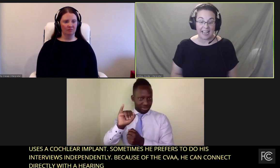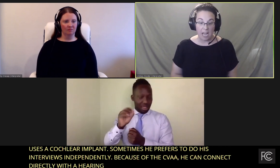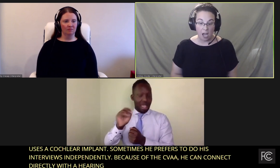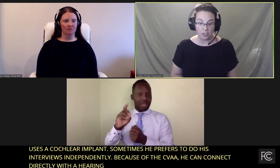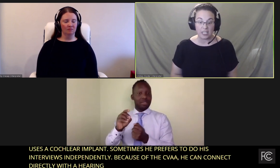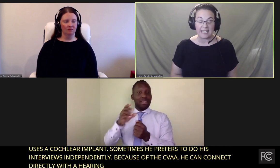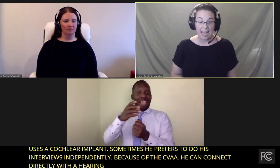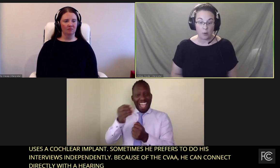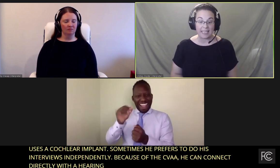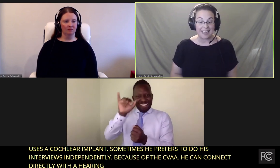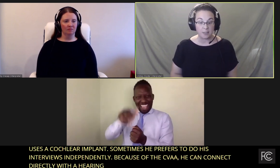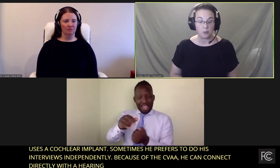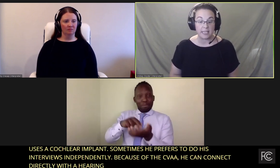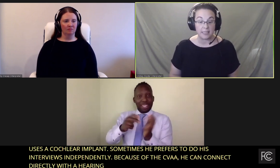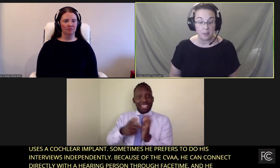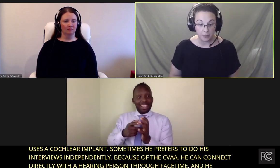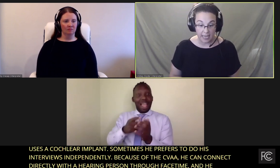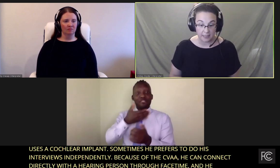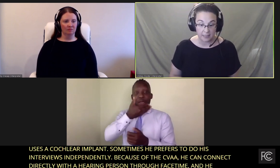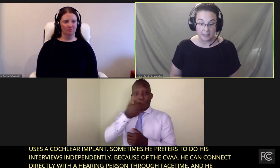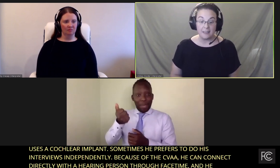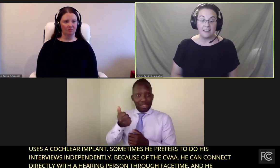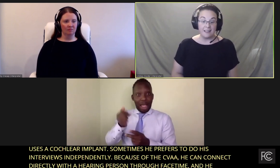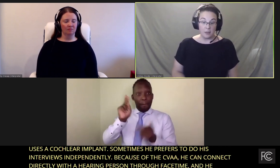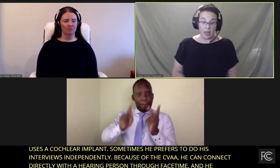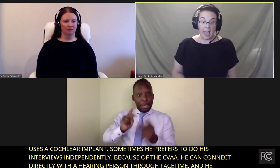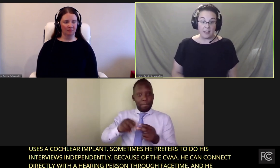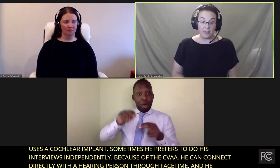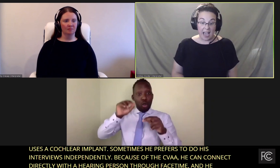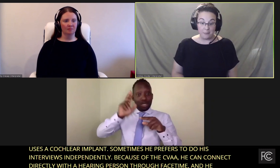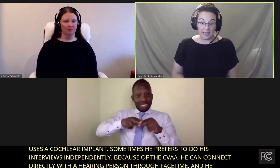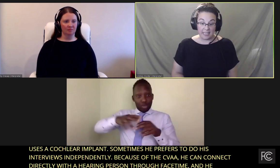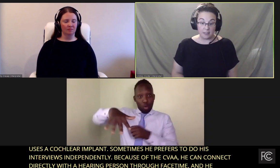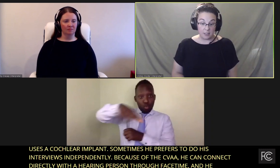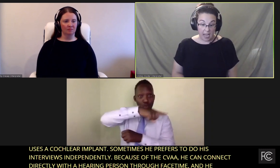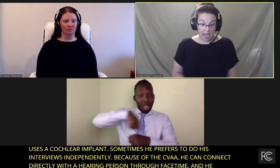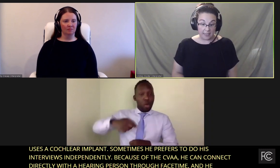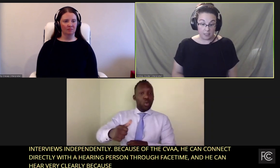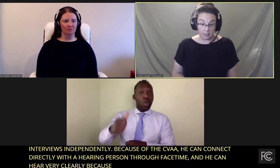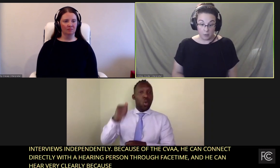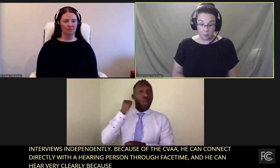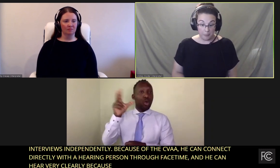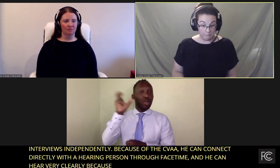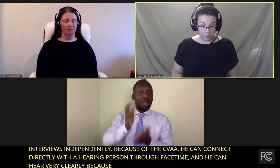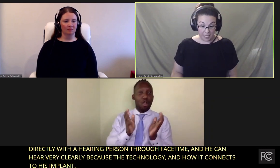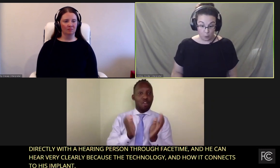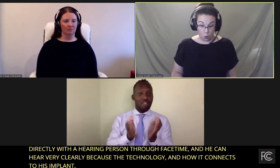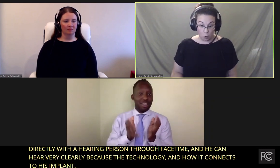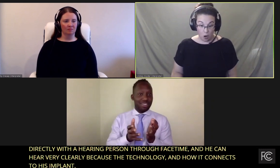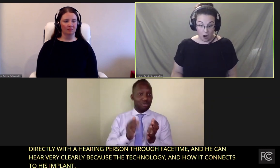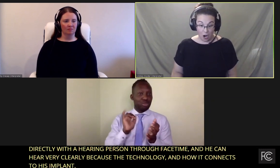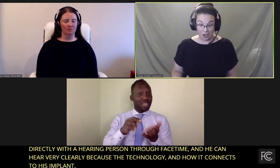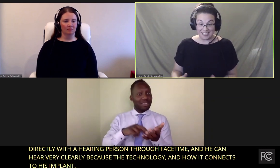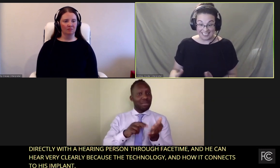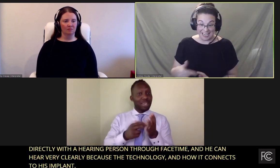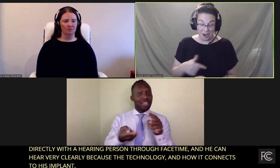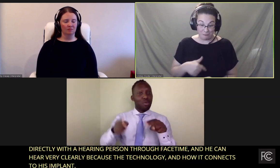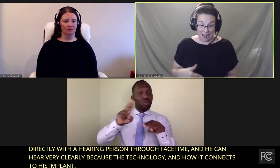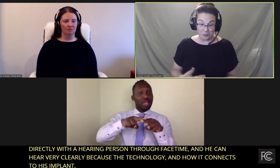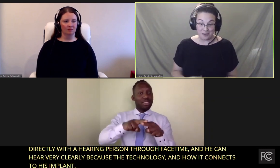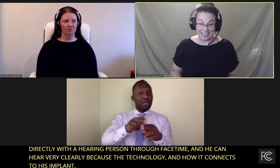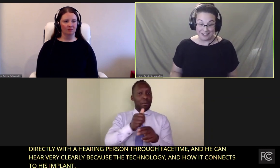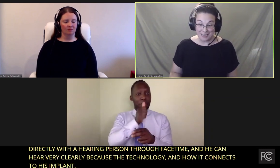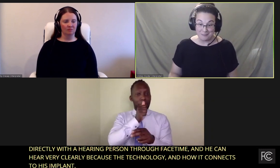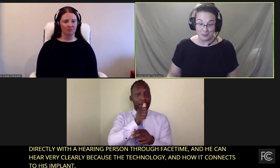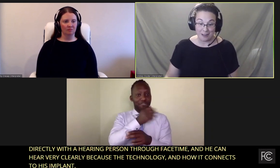because of the technology and how it connects to his implant. And that means that people who are sitting